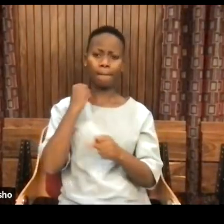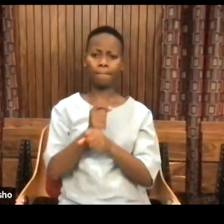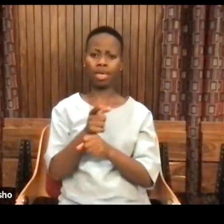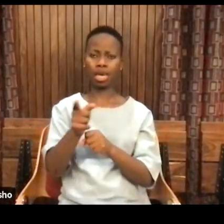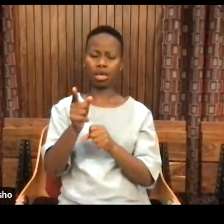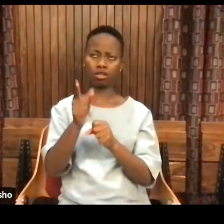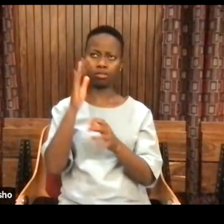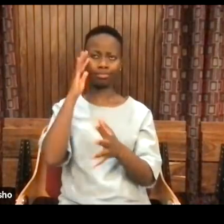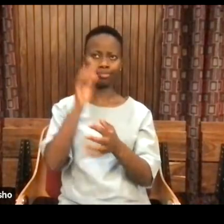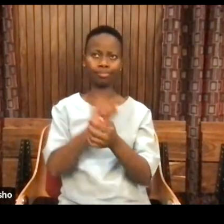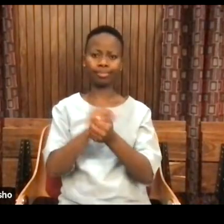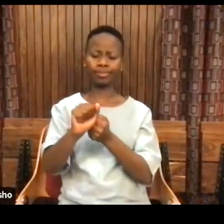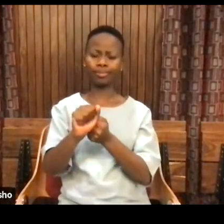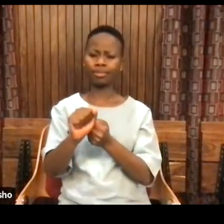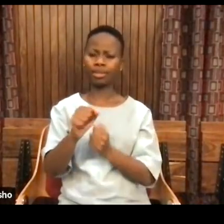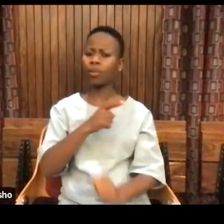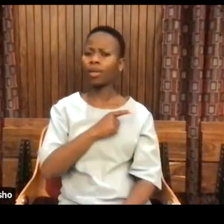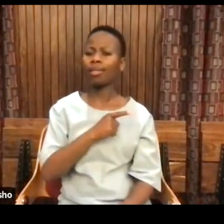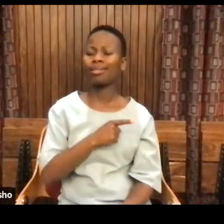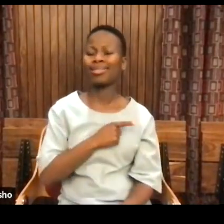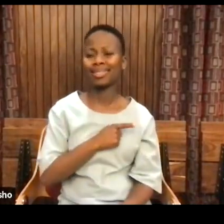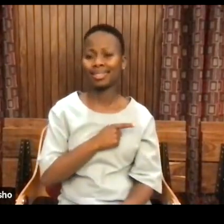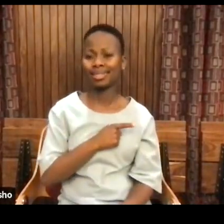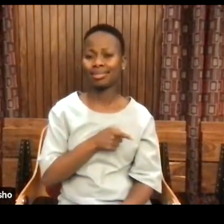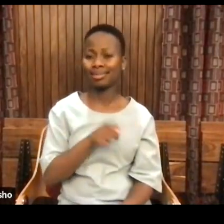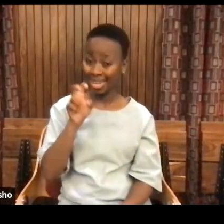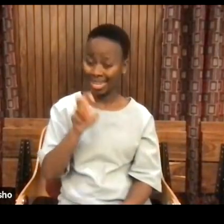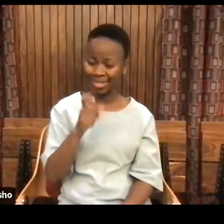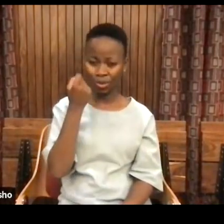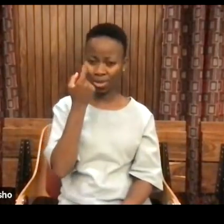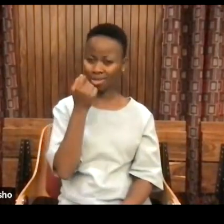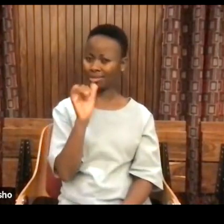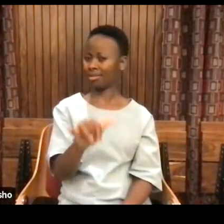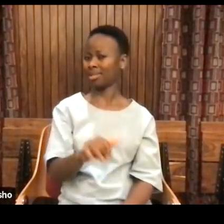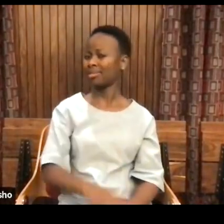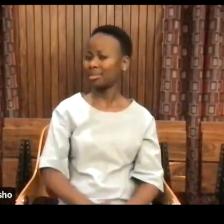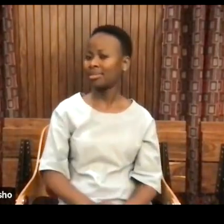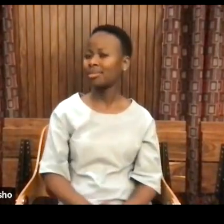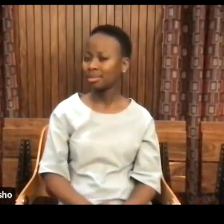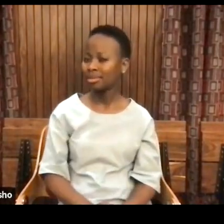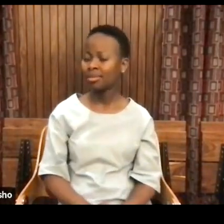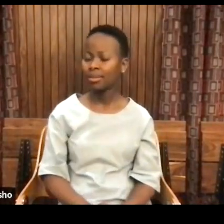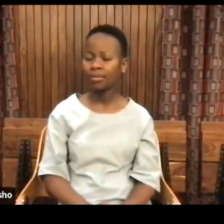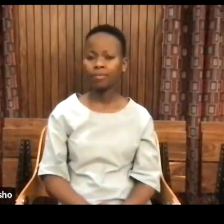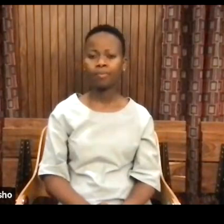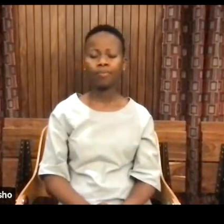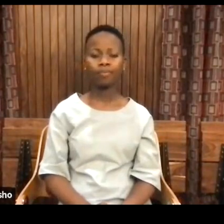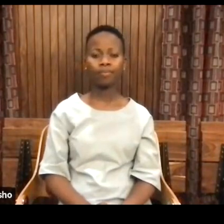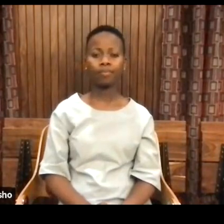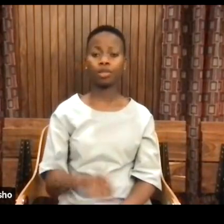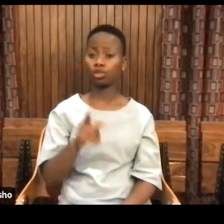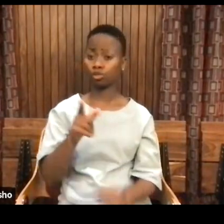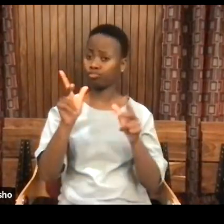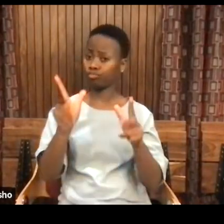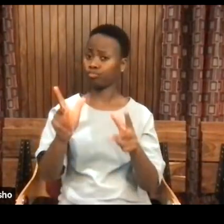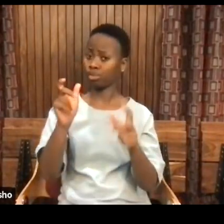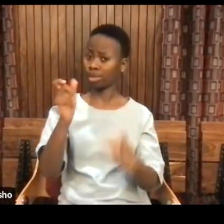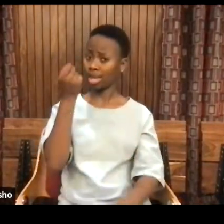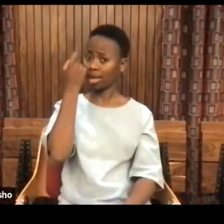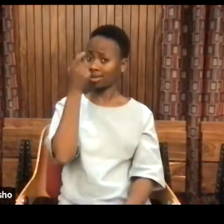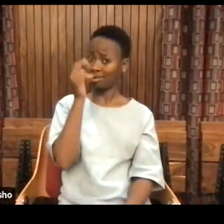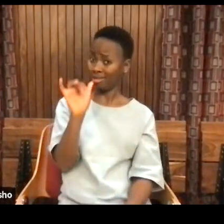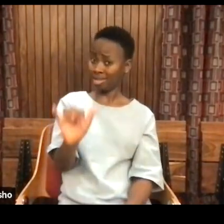And if we can understand that, we can now begin to ask